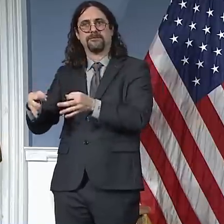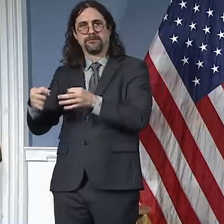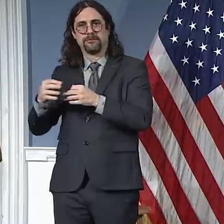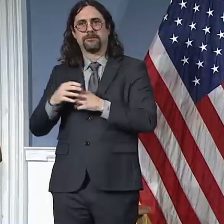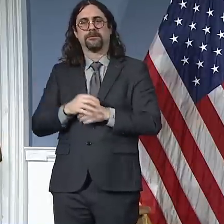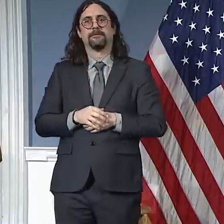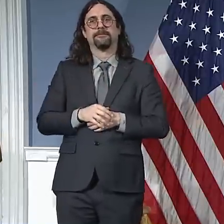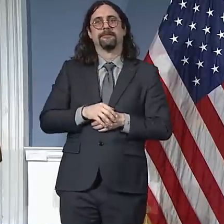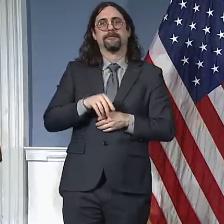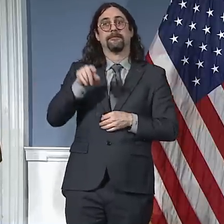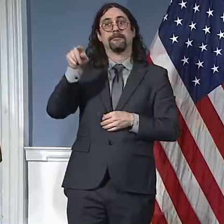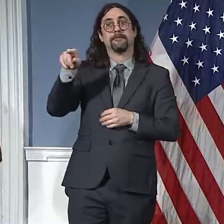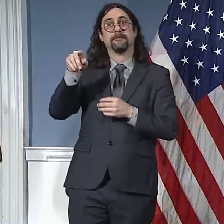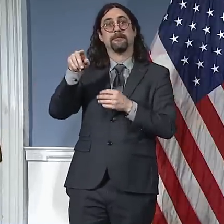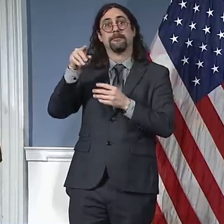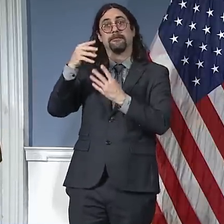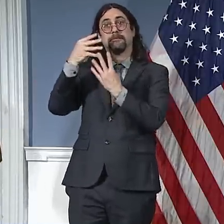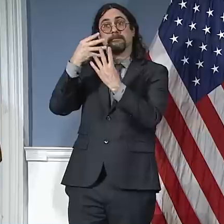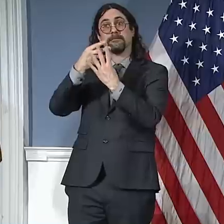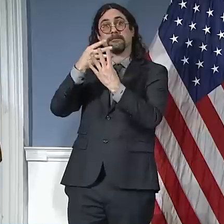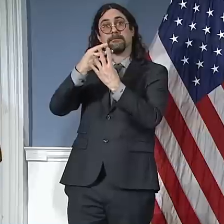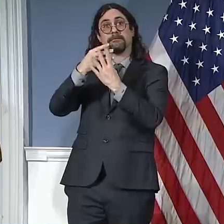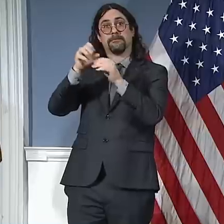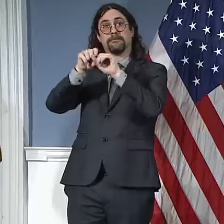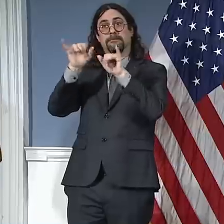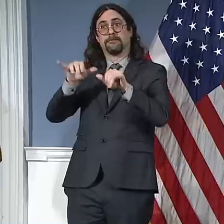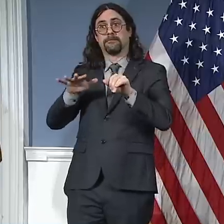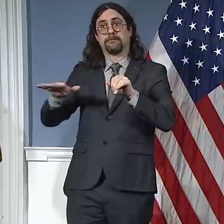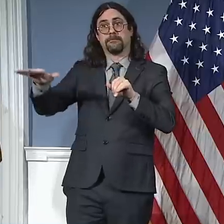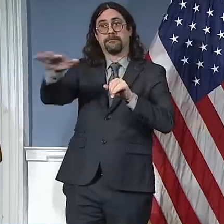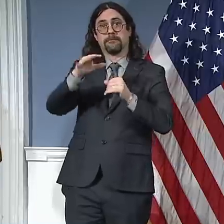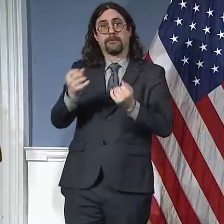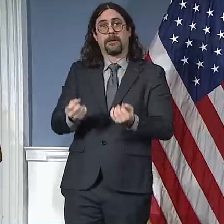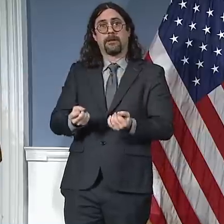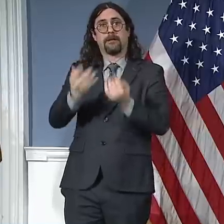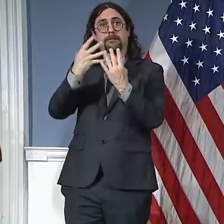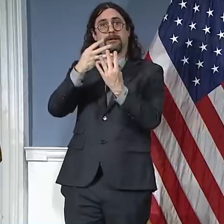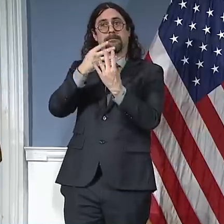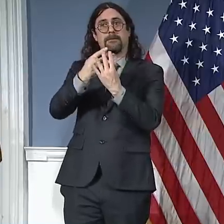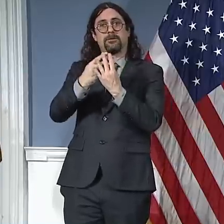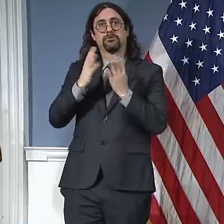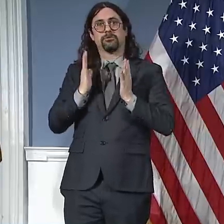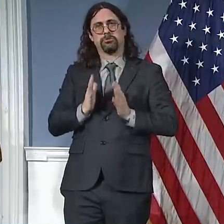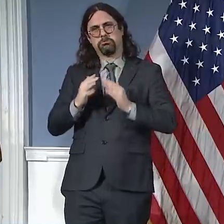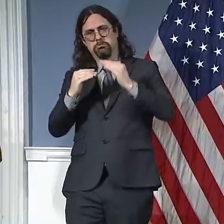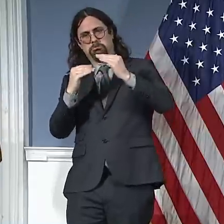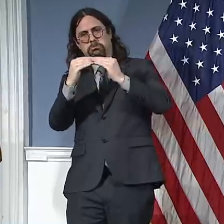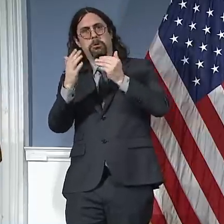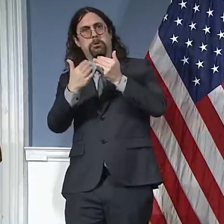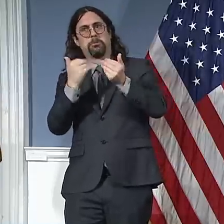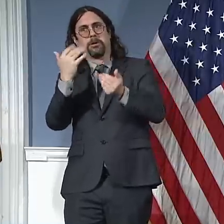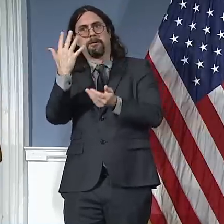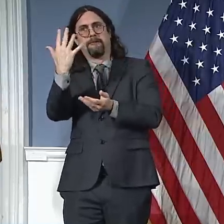took office. So thank God it's less than half of what we used to have in terms of people incarcerated, but it's still a lot of people.